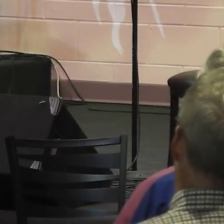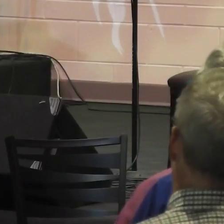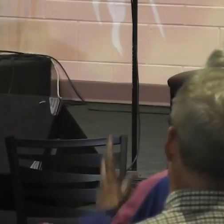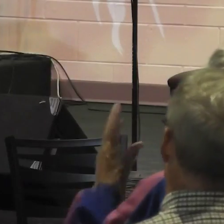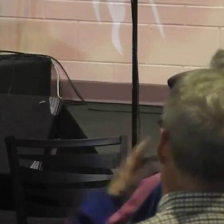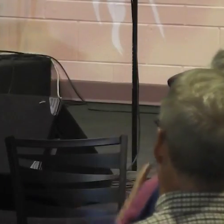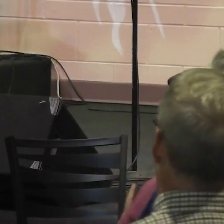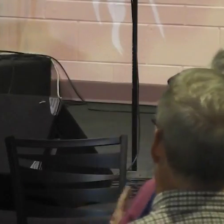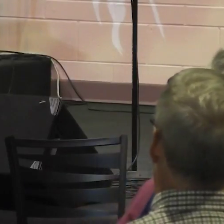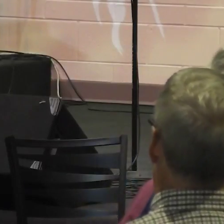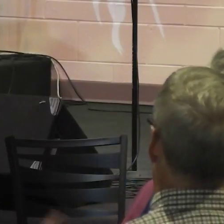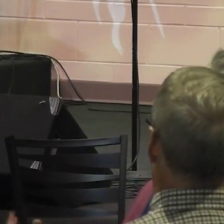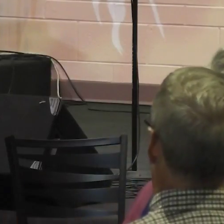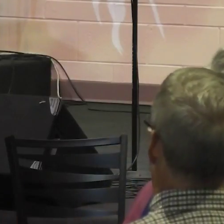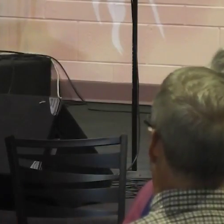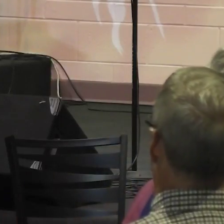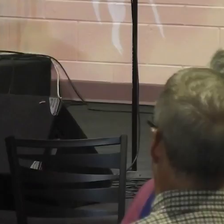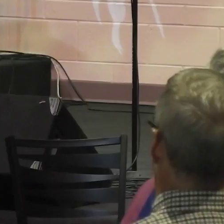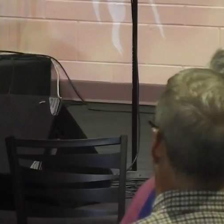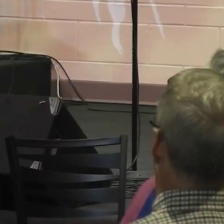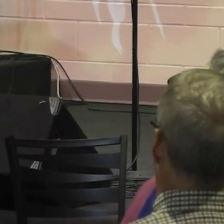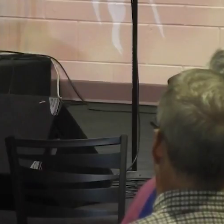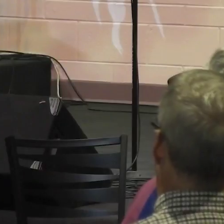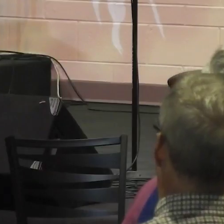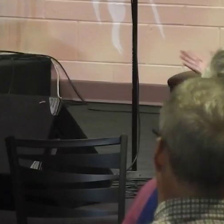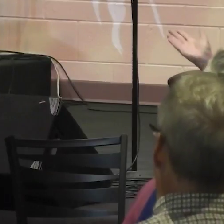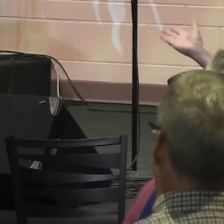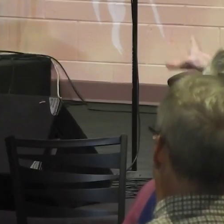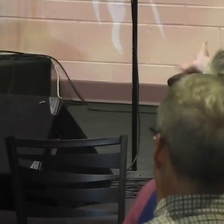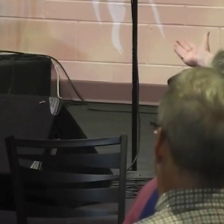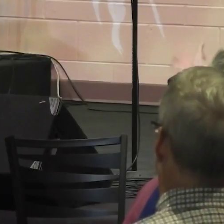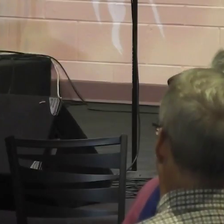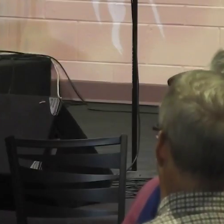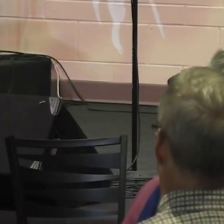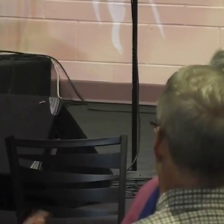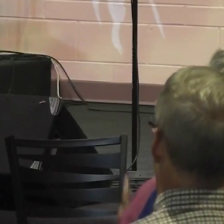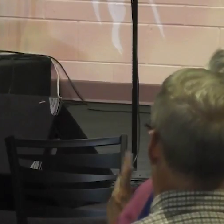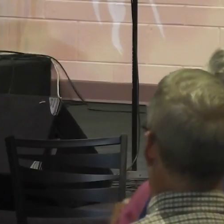That was the effort. Wowzima. Wowzima.